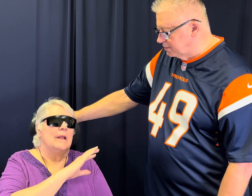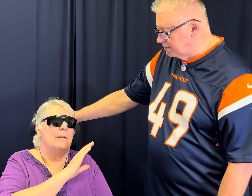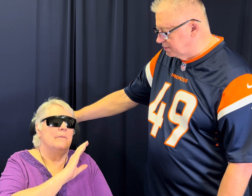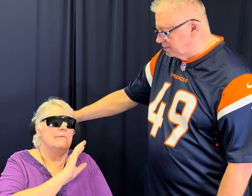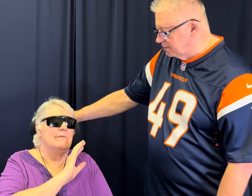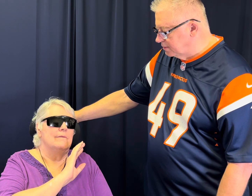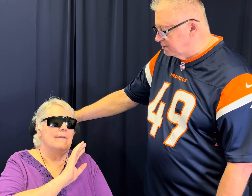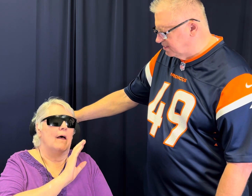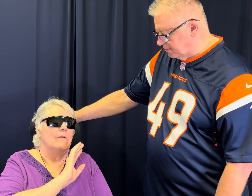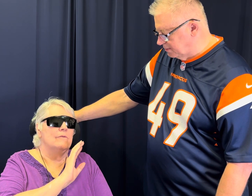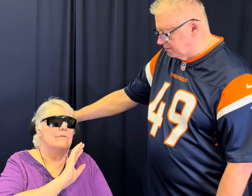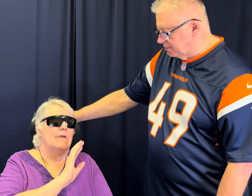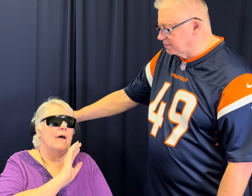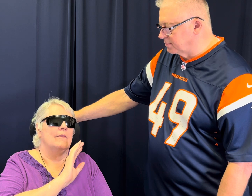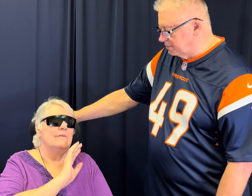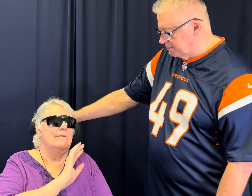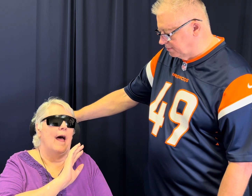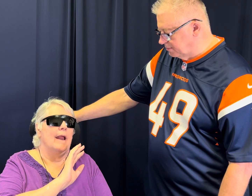up the cells on this side